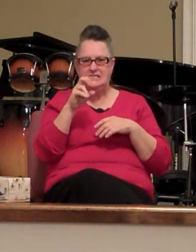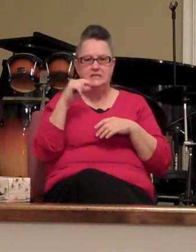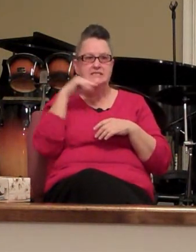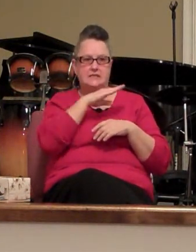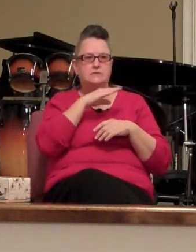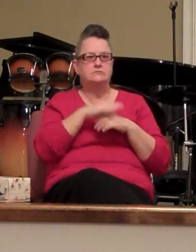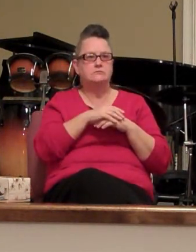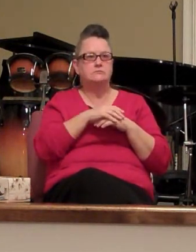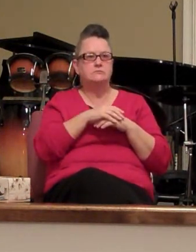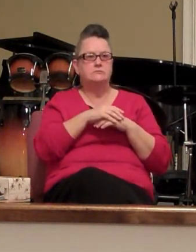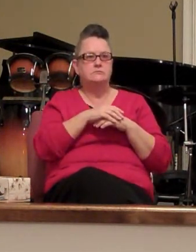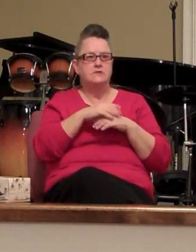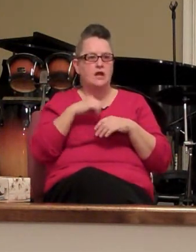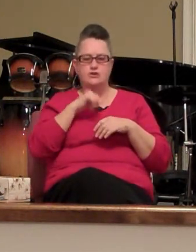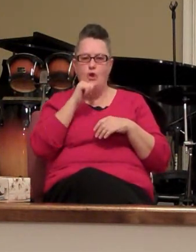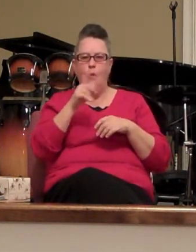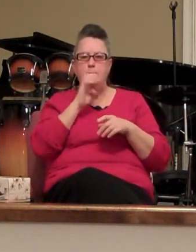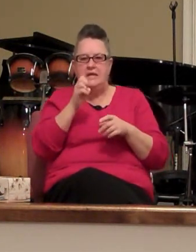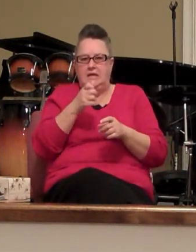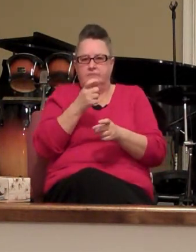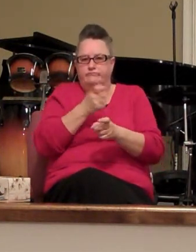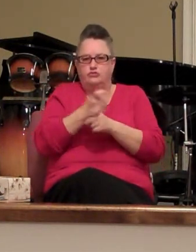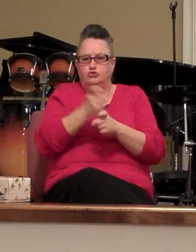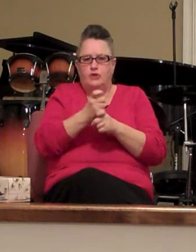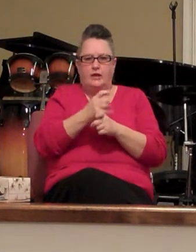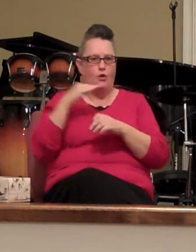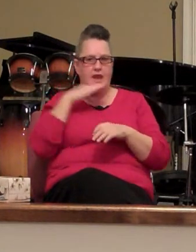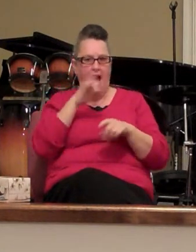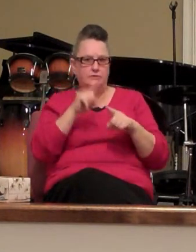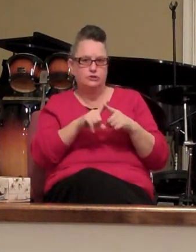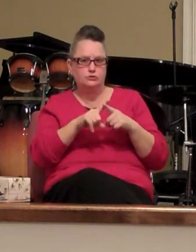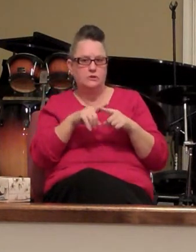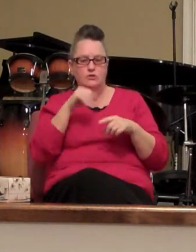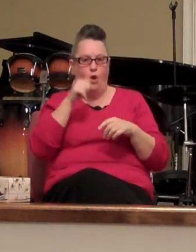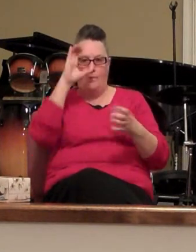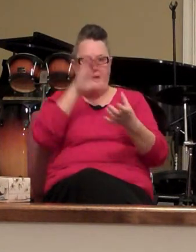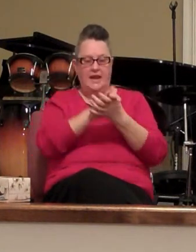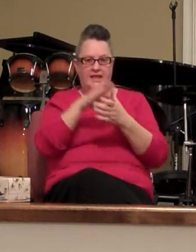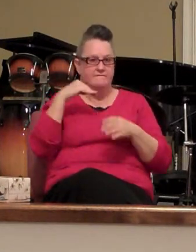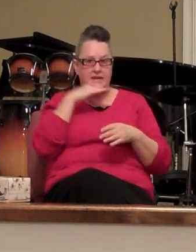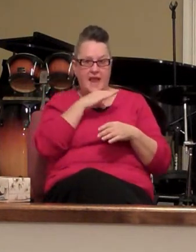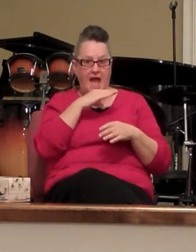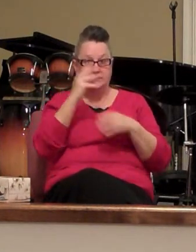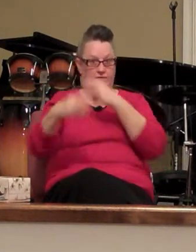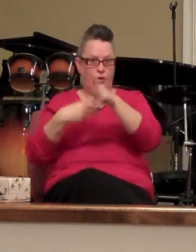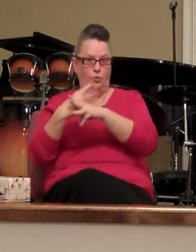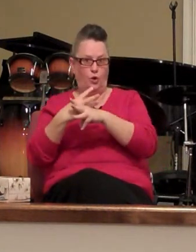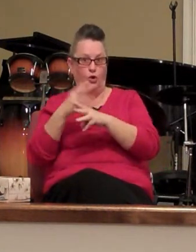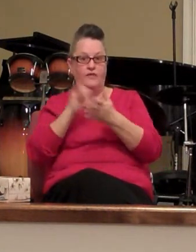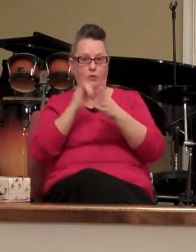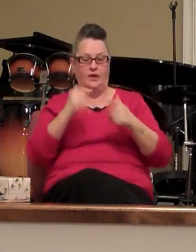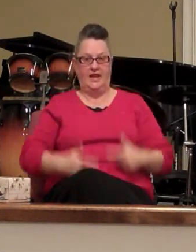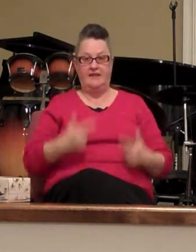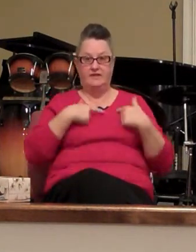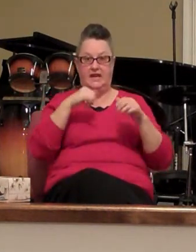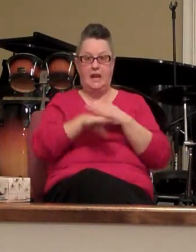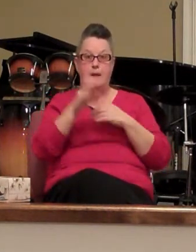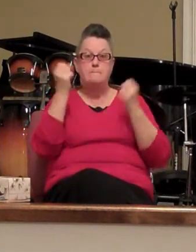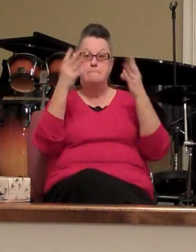don't be tricked don't be lying to don't believe the lies of the world that we're living in for many shall come in my